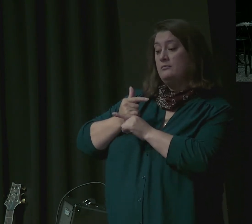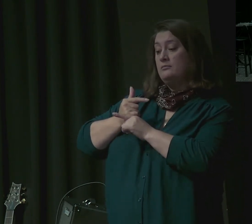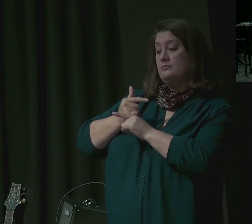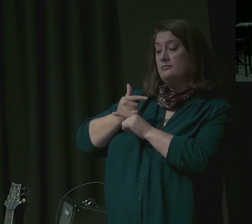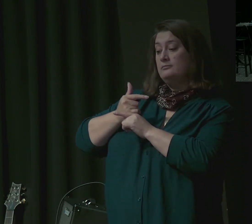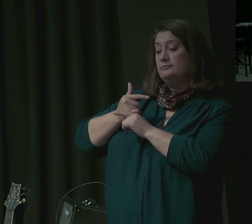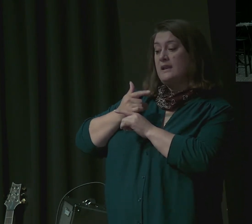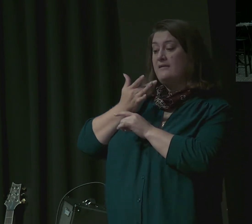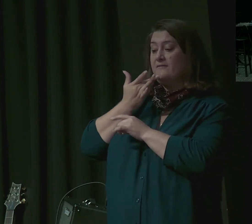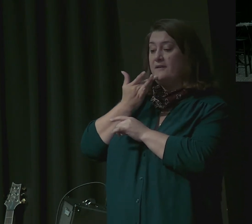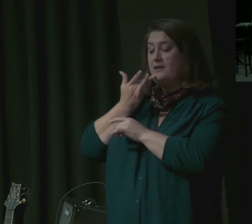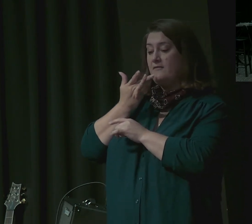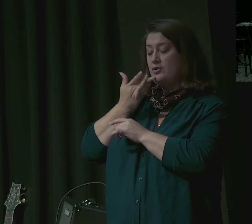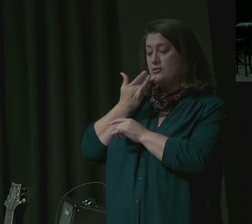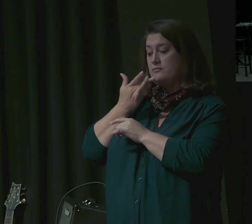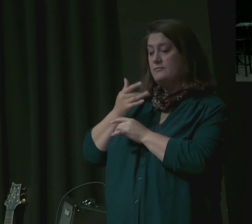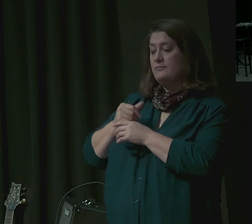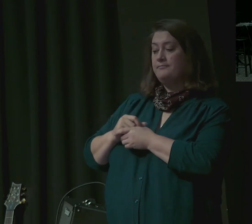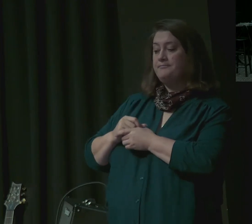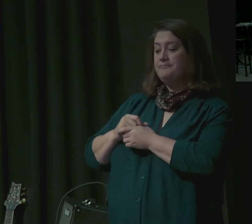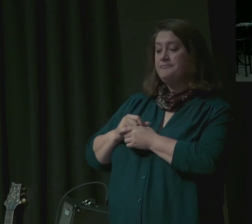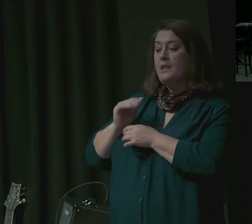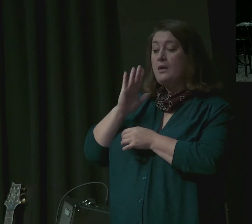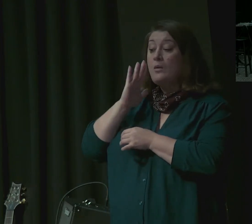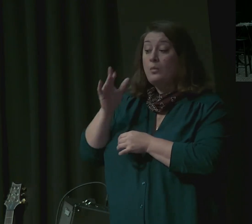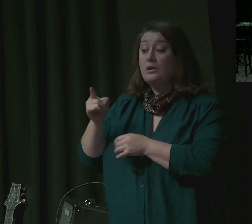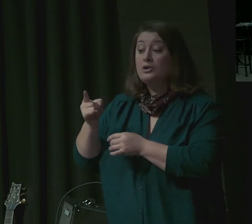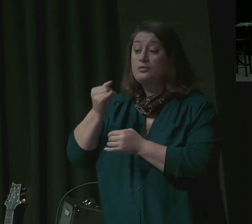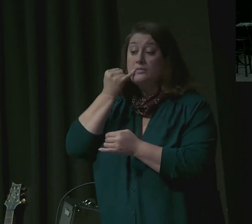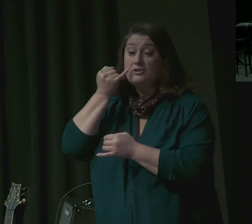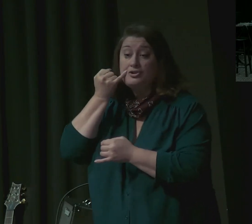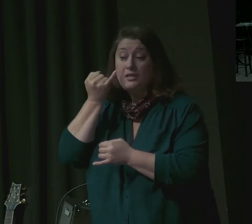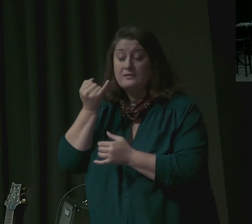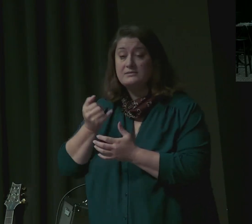Or will Judah keep his word and stand up for his brother?